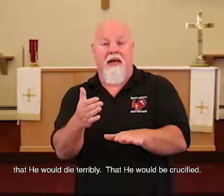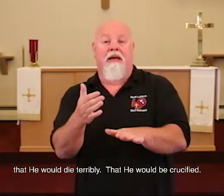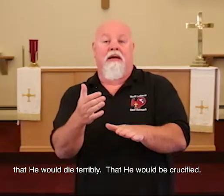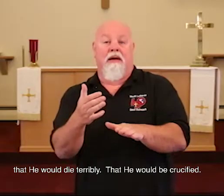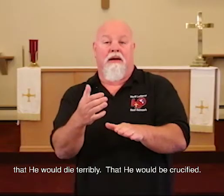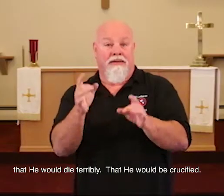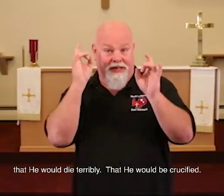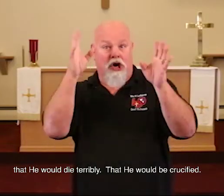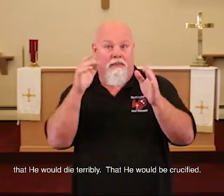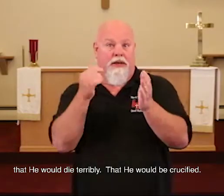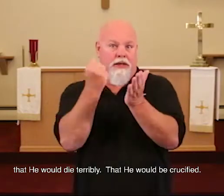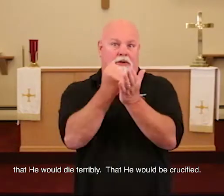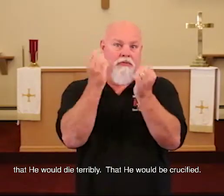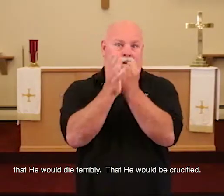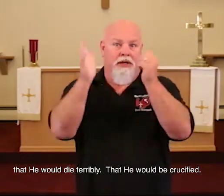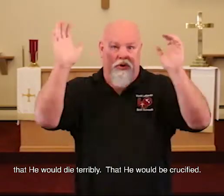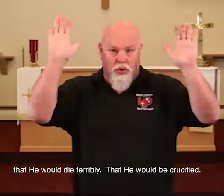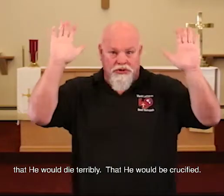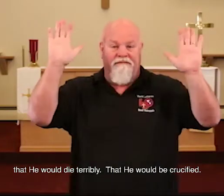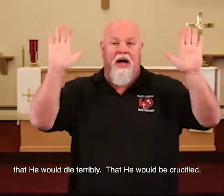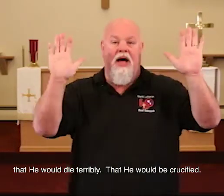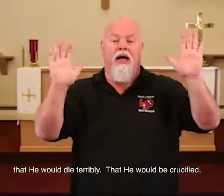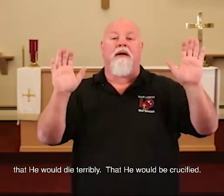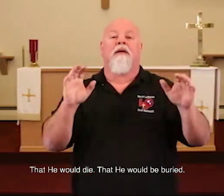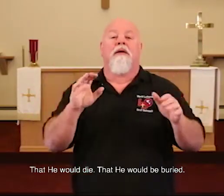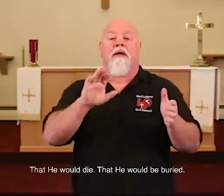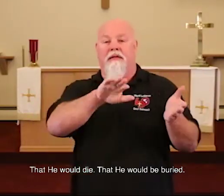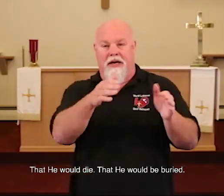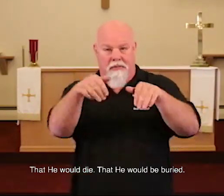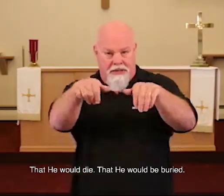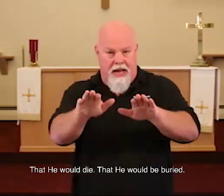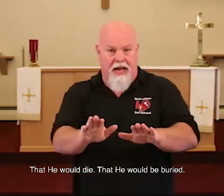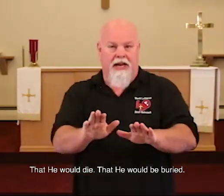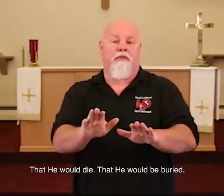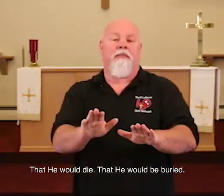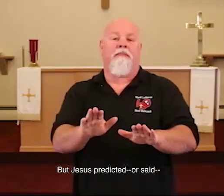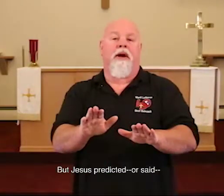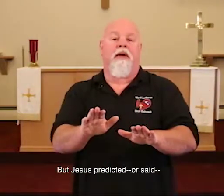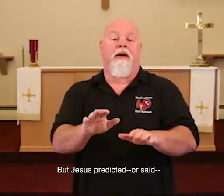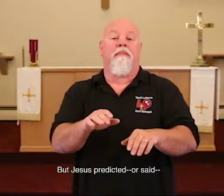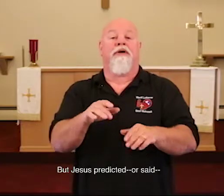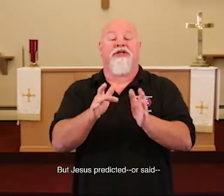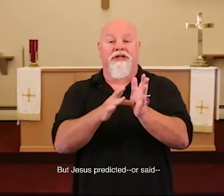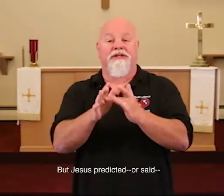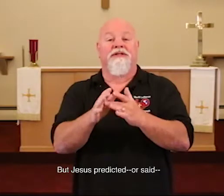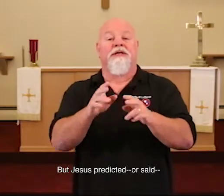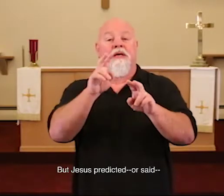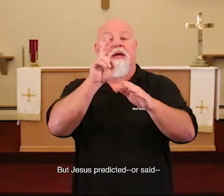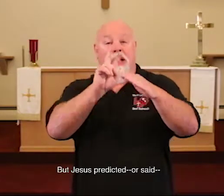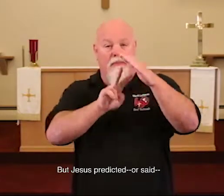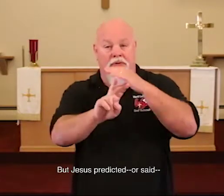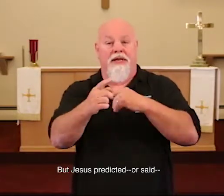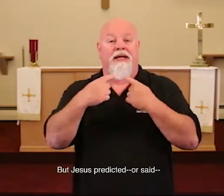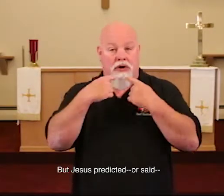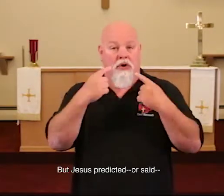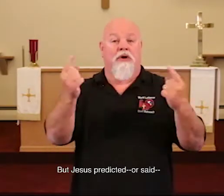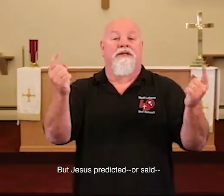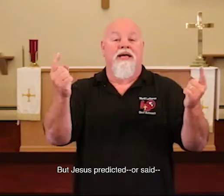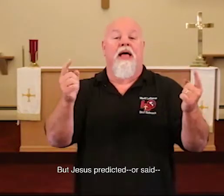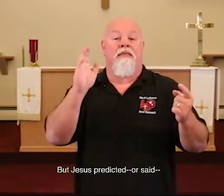terribly, He would be crucified, that He would die, He would be buried. But Jesus predicted or said